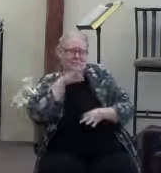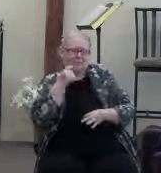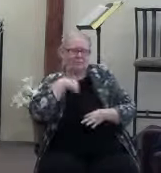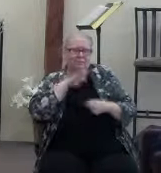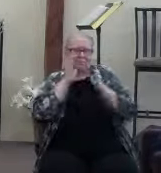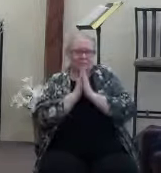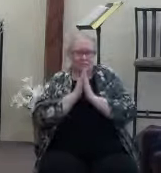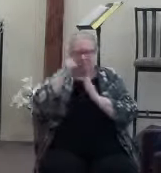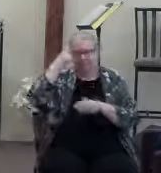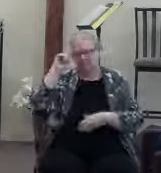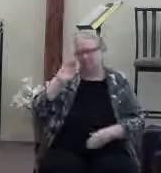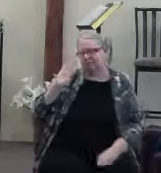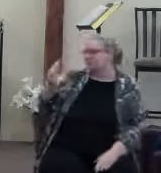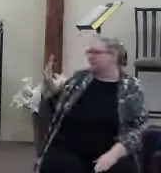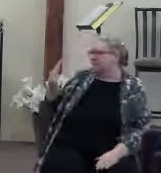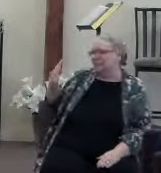pray right now for your situation.